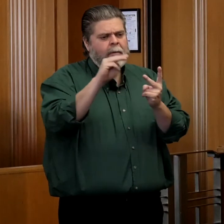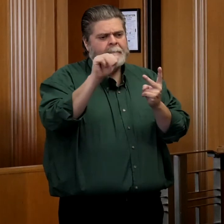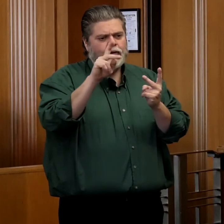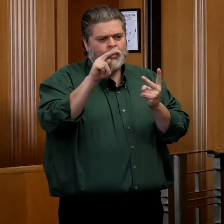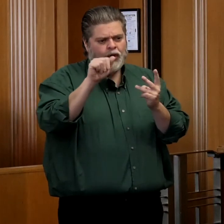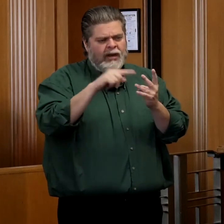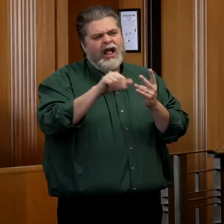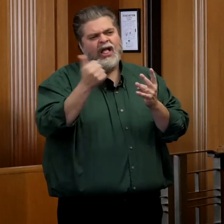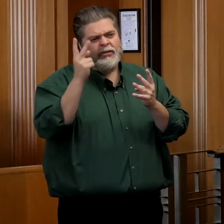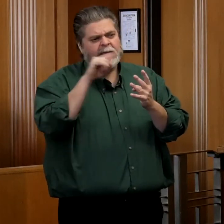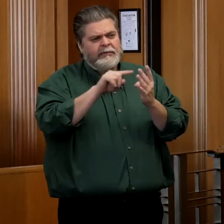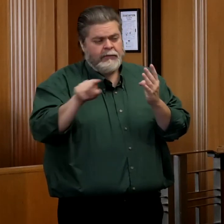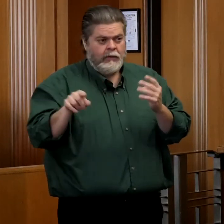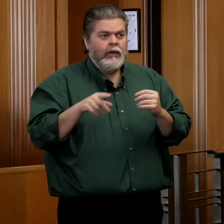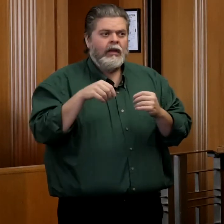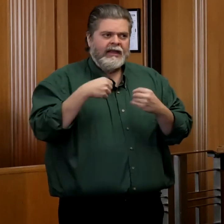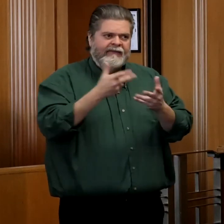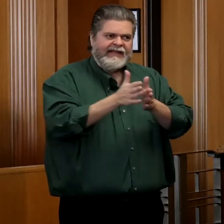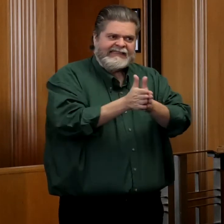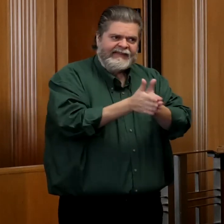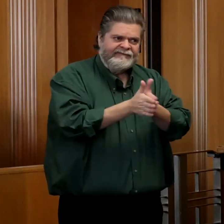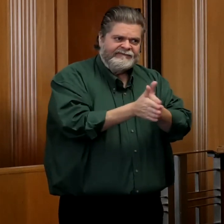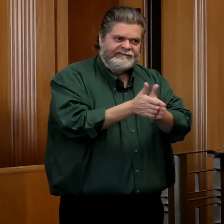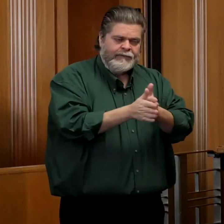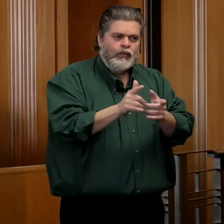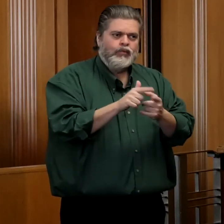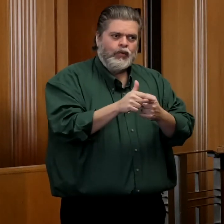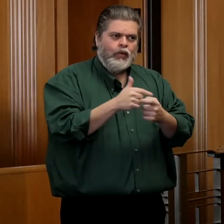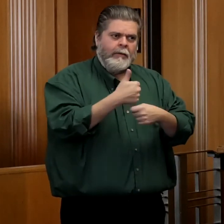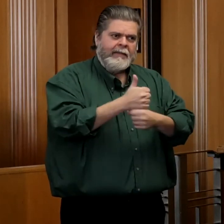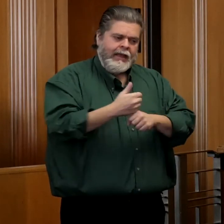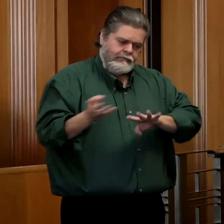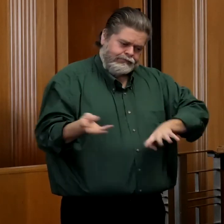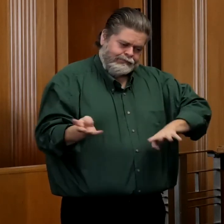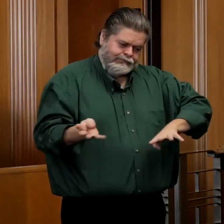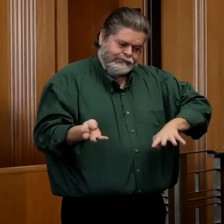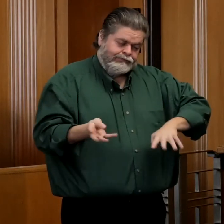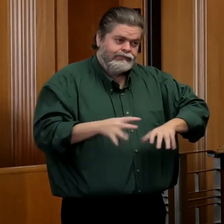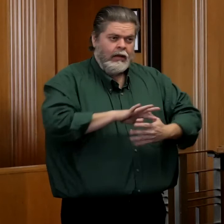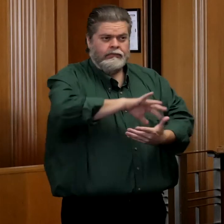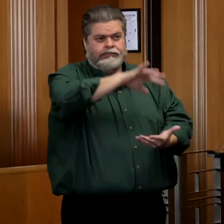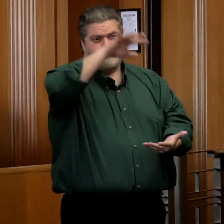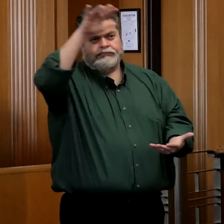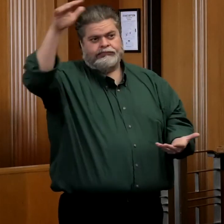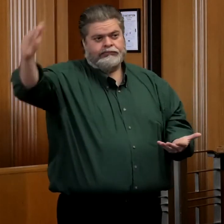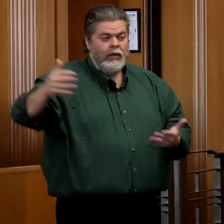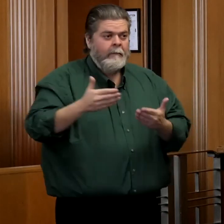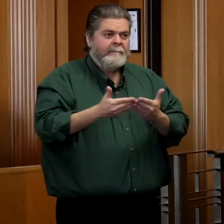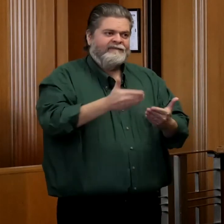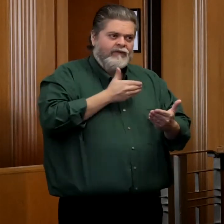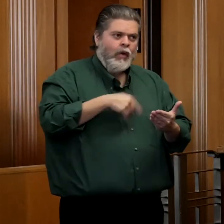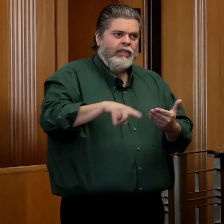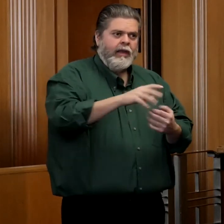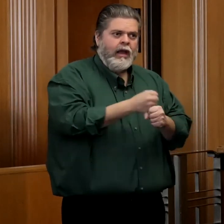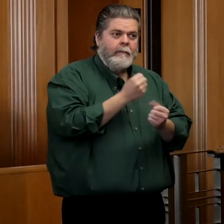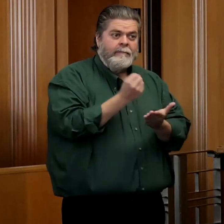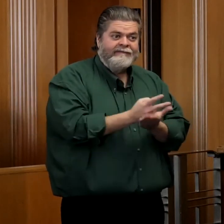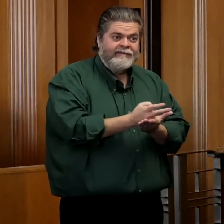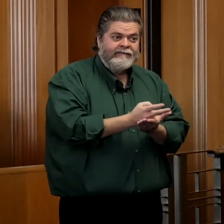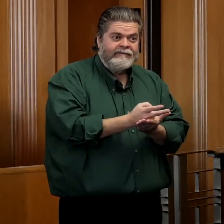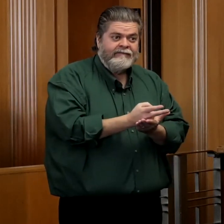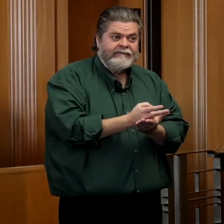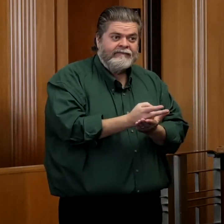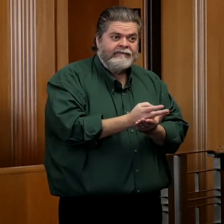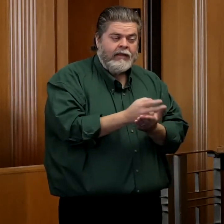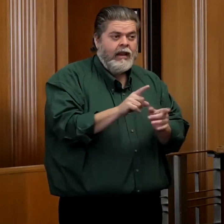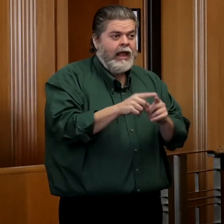others have been incentivized to mass produce these vaccines even before they have been approved. Again,